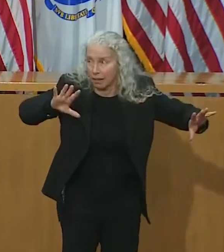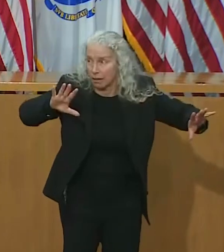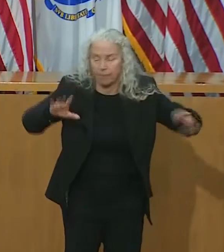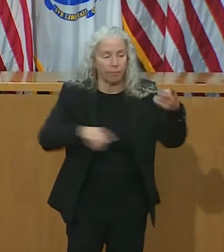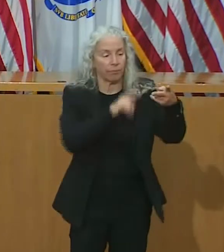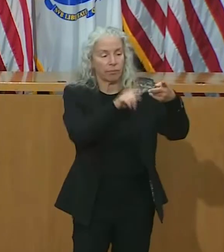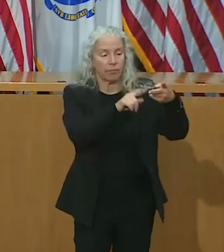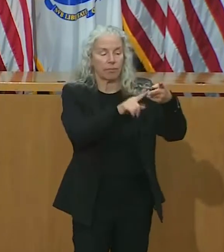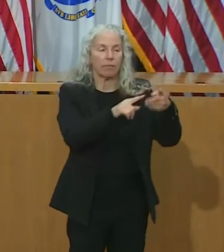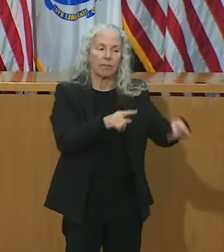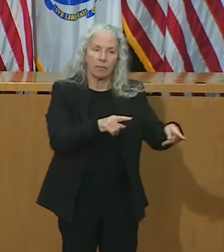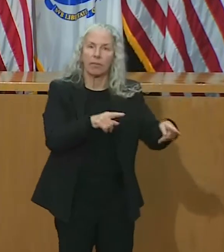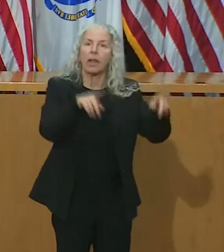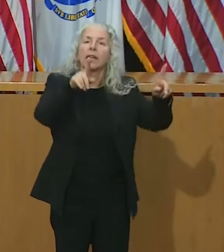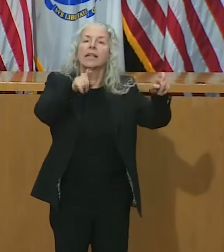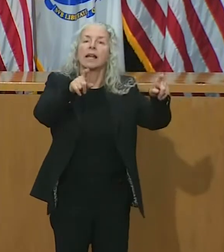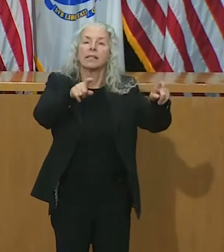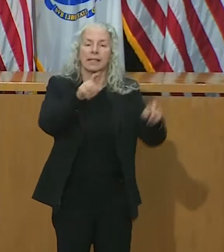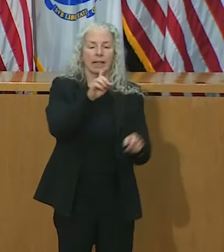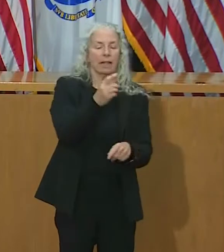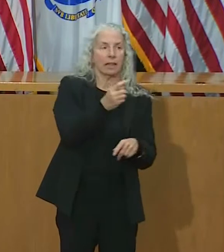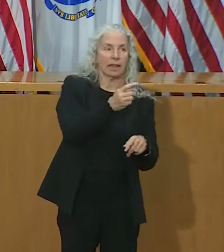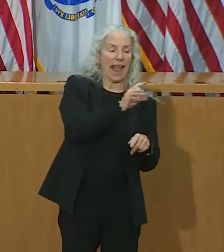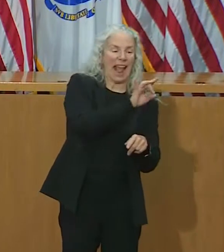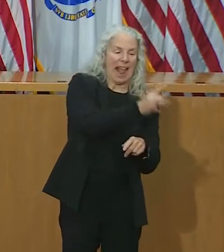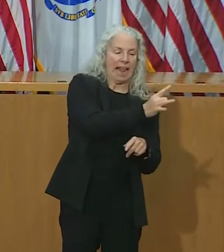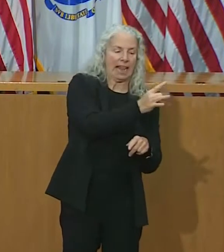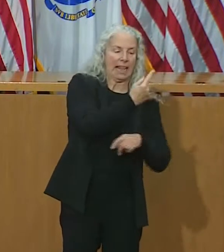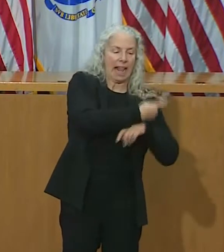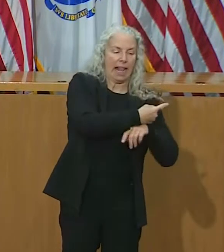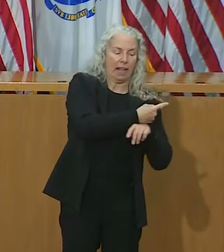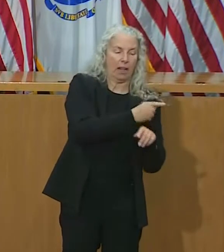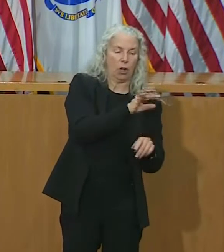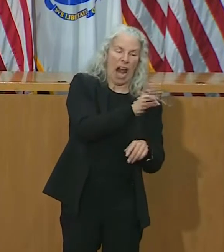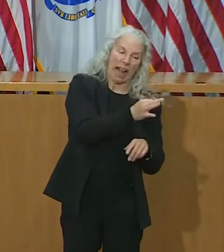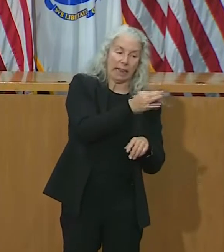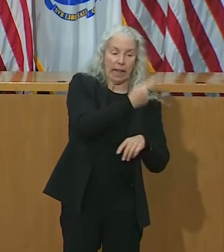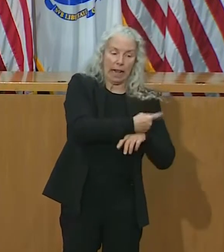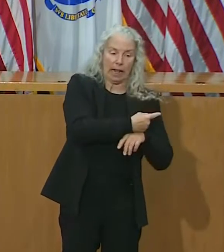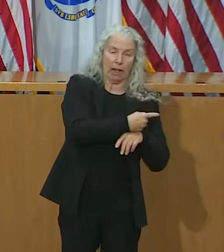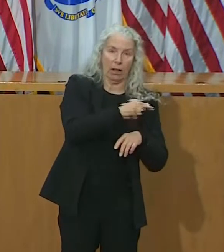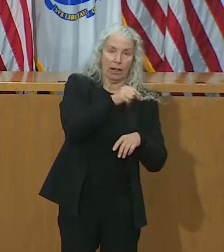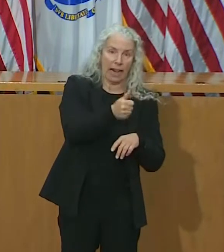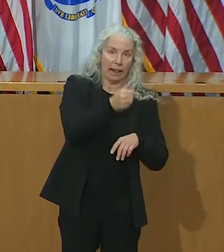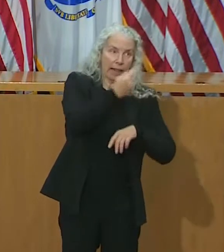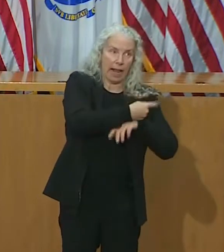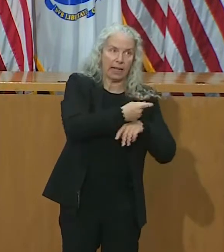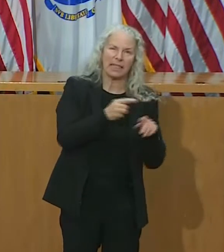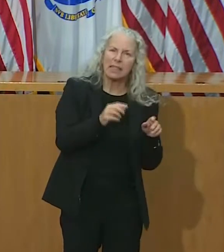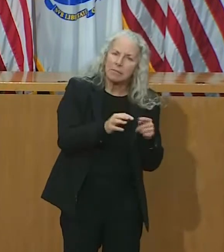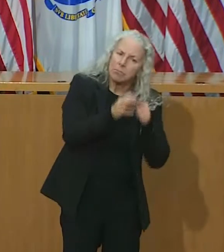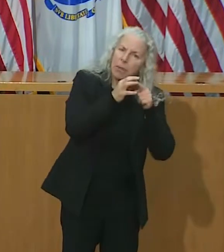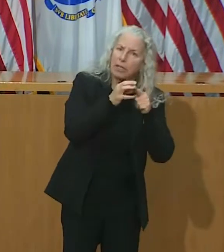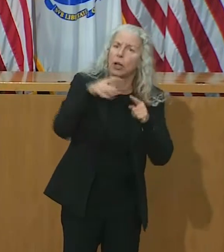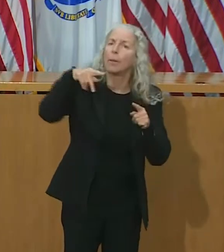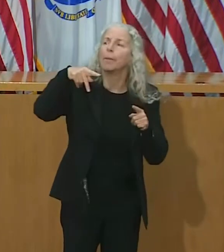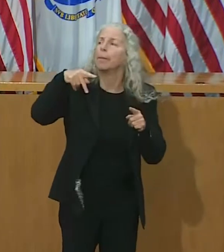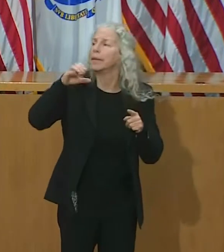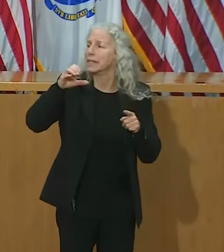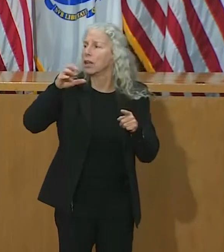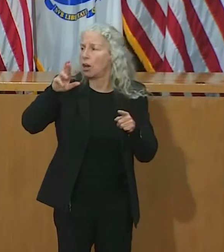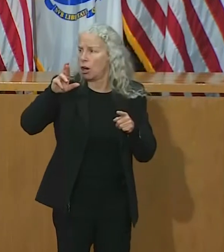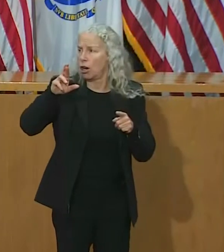they get tested on day 8 of their quarantine period or later using a molecular diagnostic test, the PCR test,